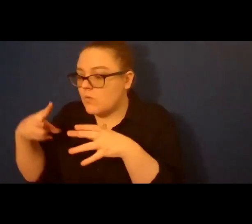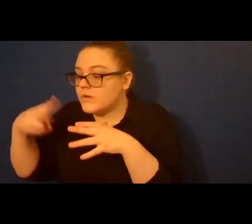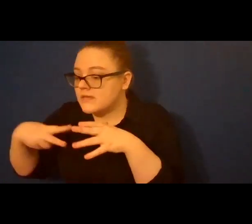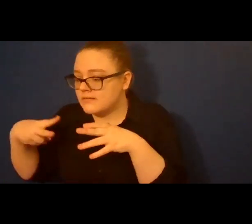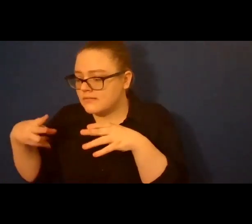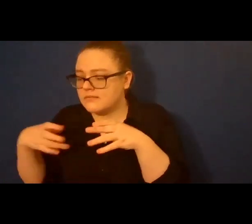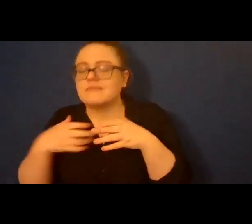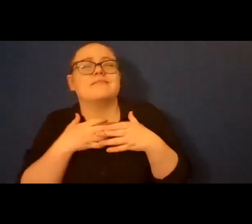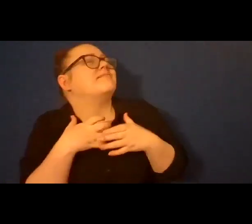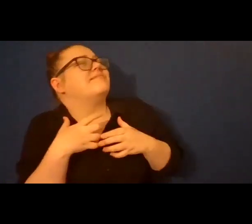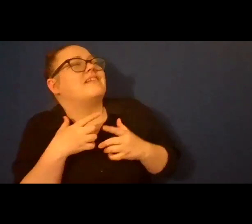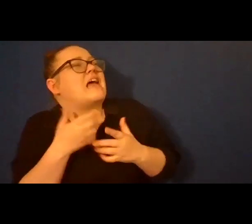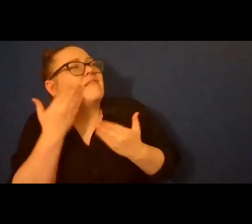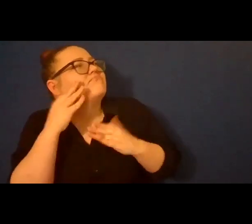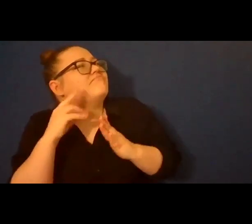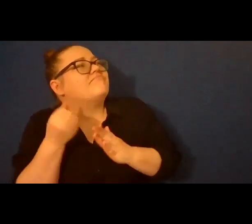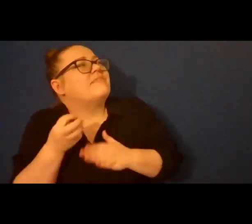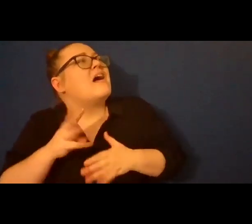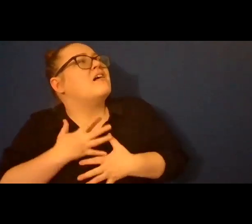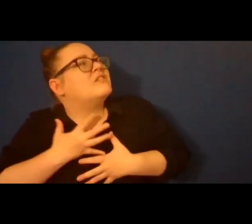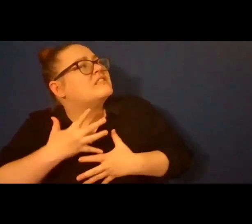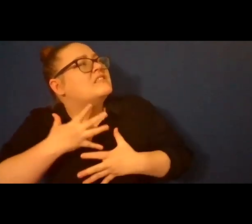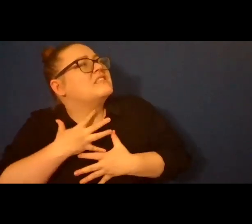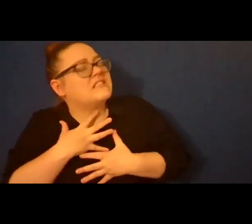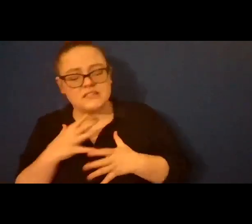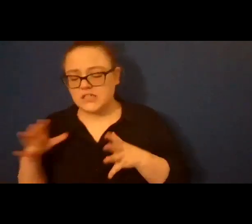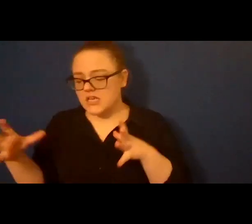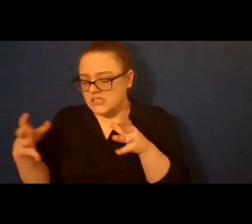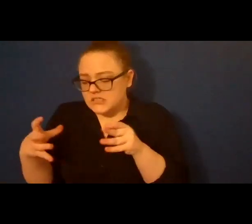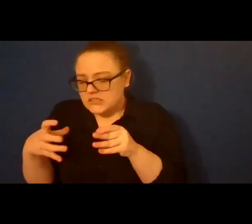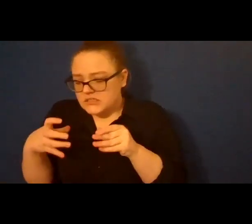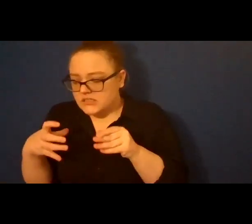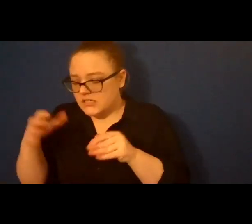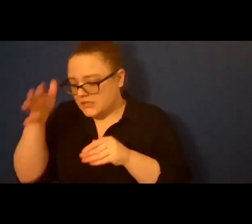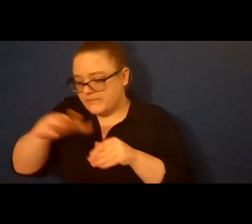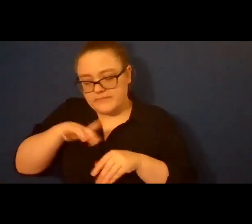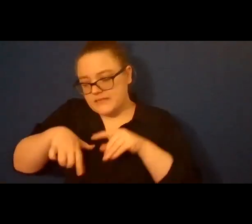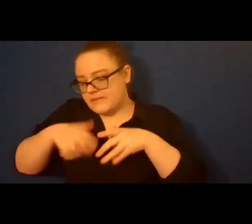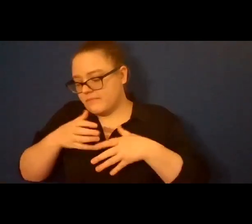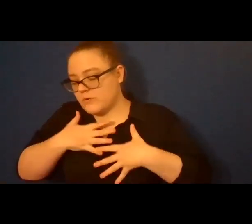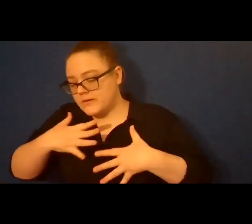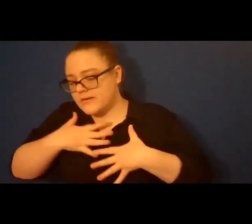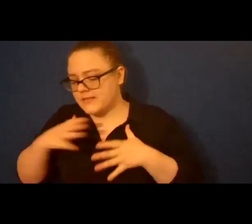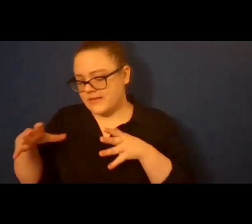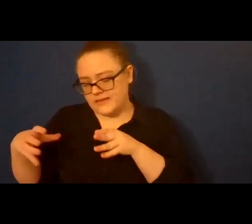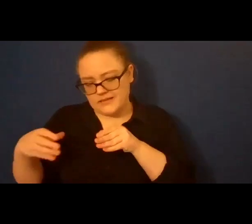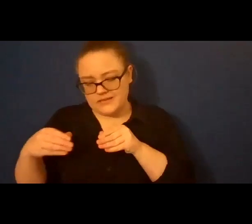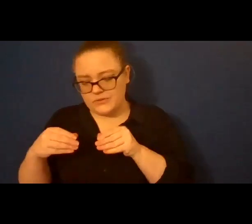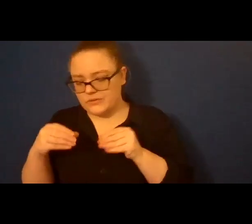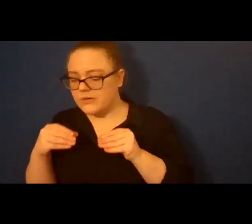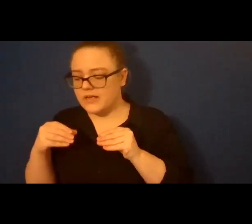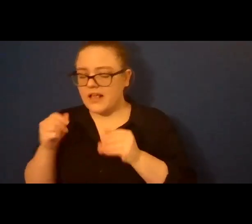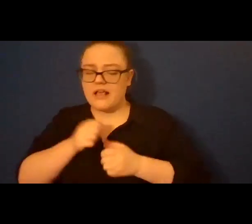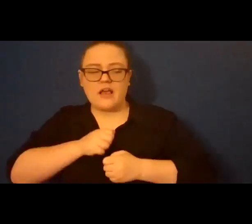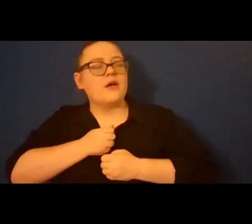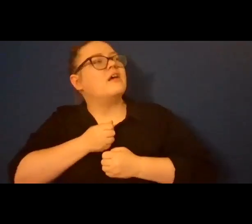gasping I don't know how Gabriel. Gabriel squeezing him so tight he couldn't breathe squeezing out the air of protest